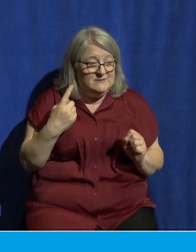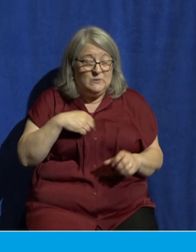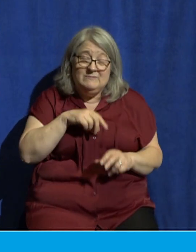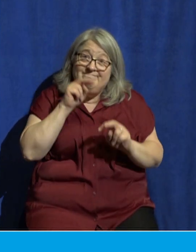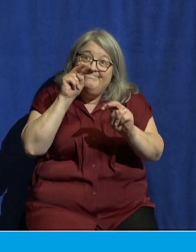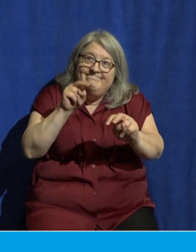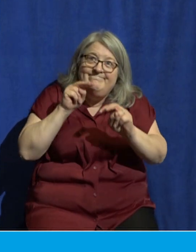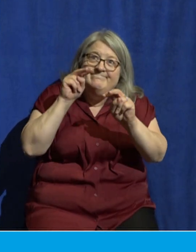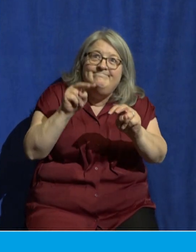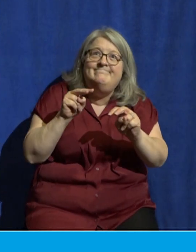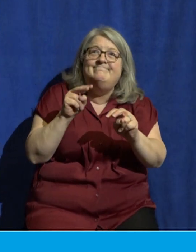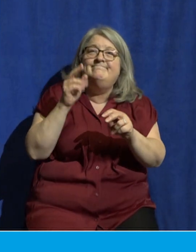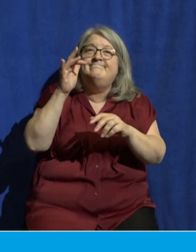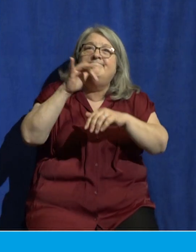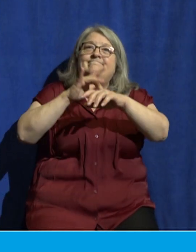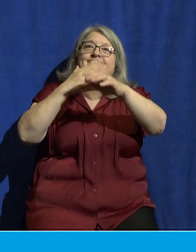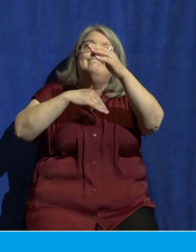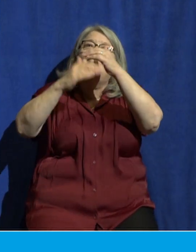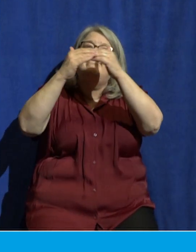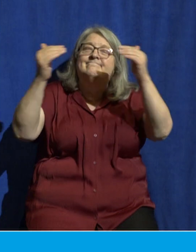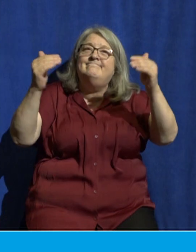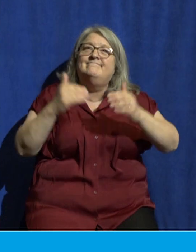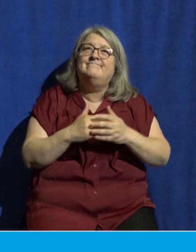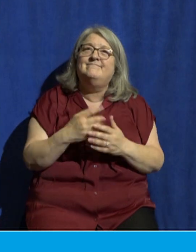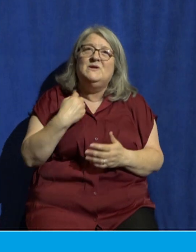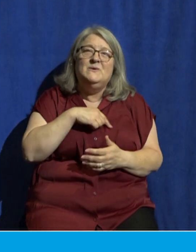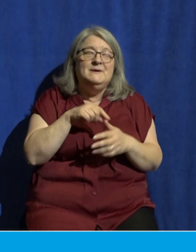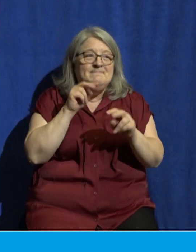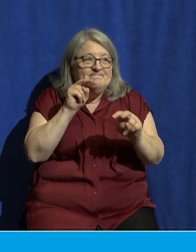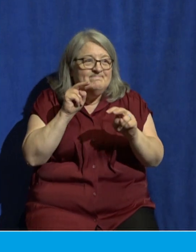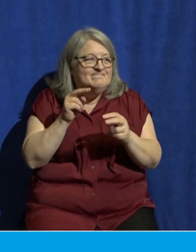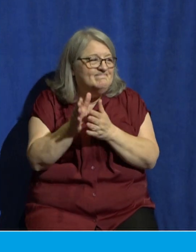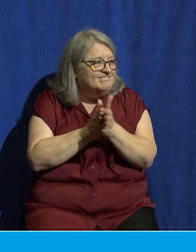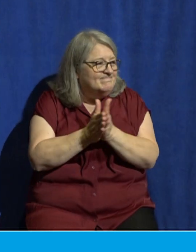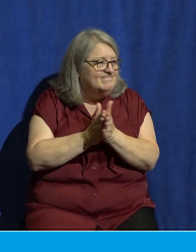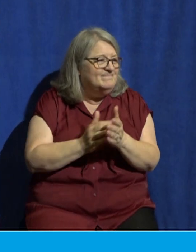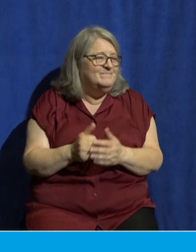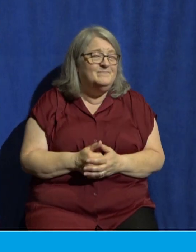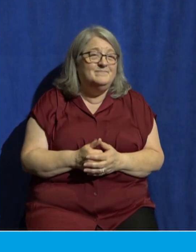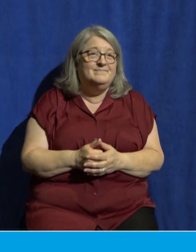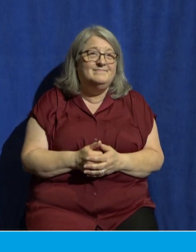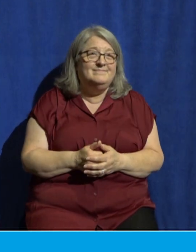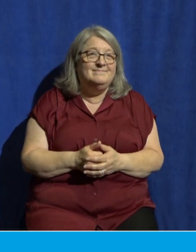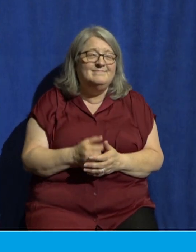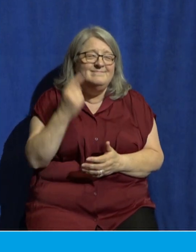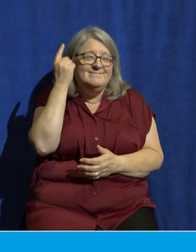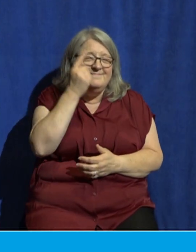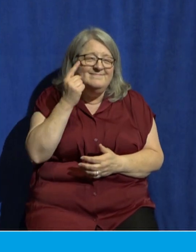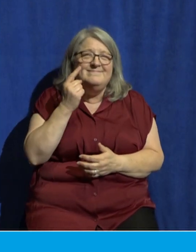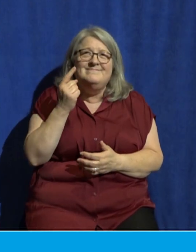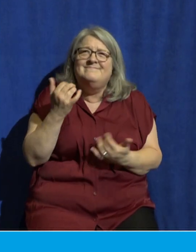light of that day come lord Jesus we pray amen